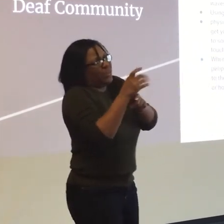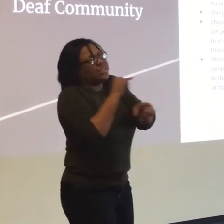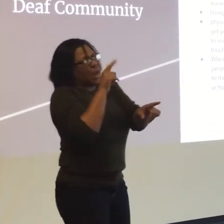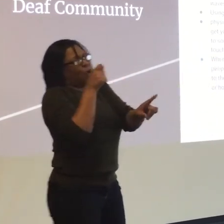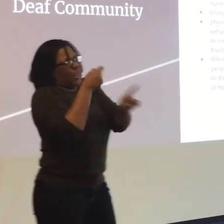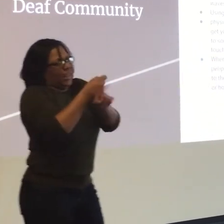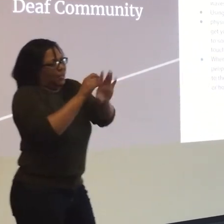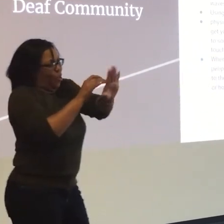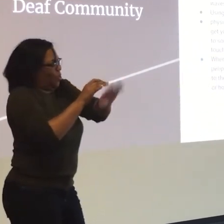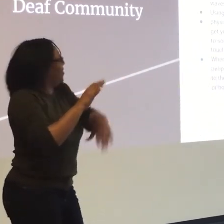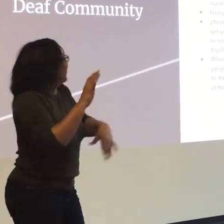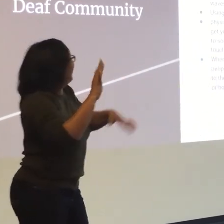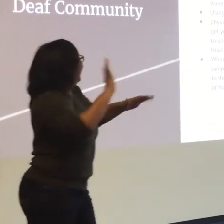I'm purely joking, of course.